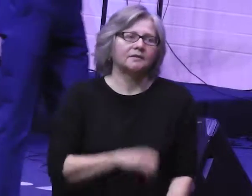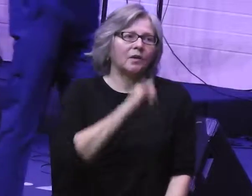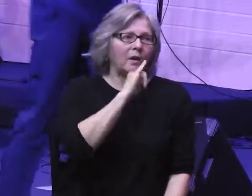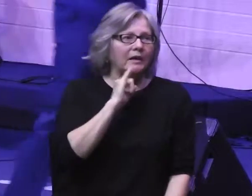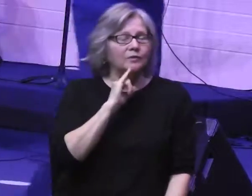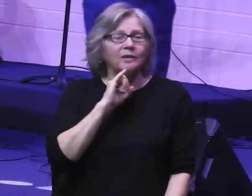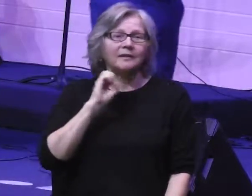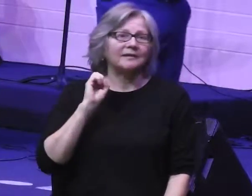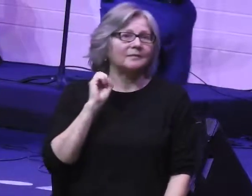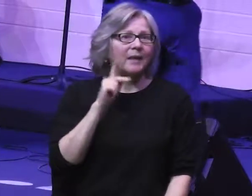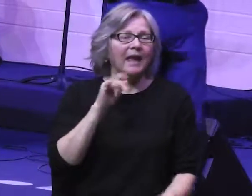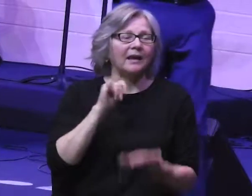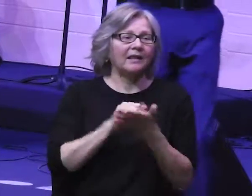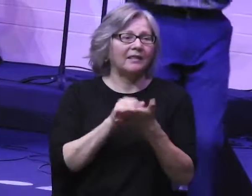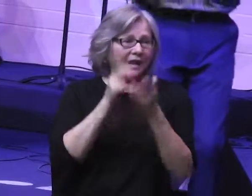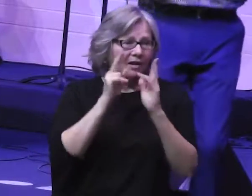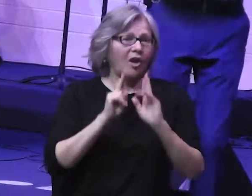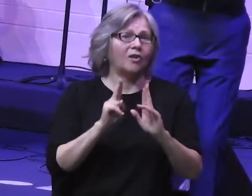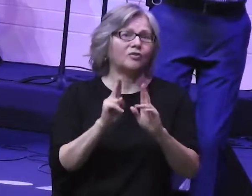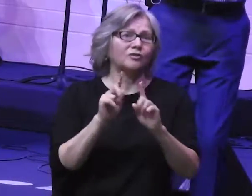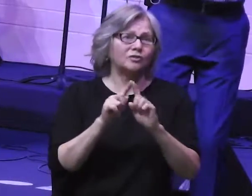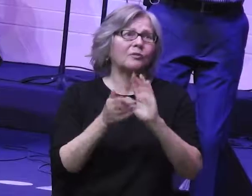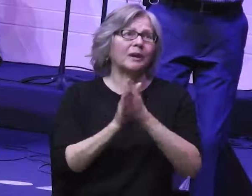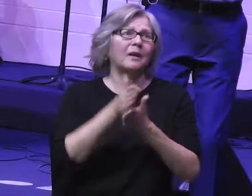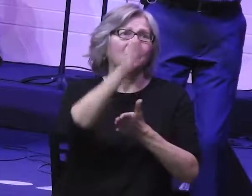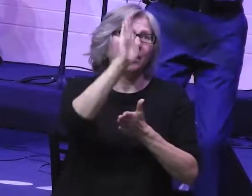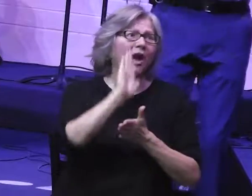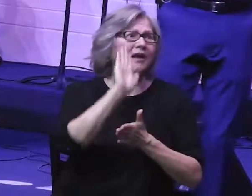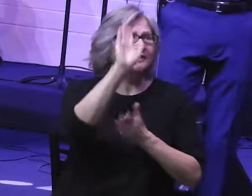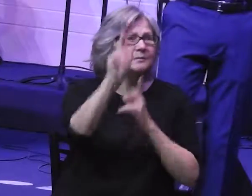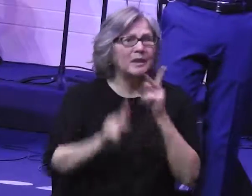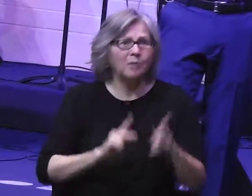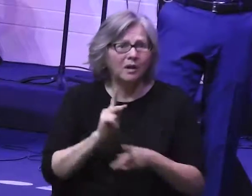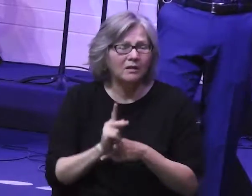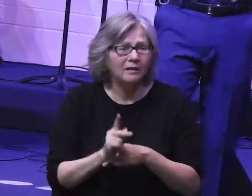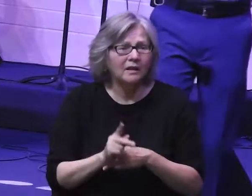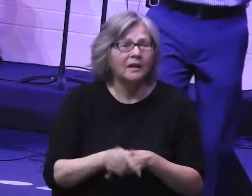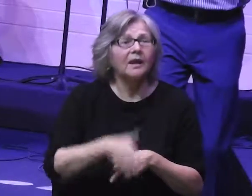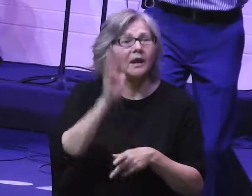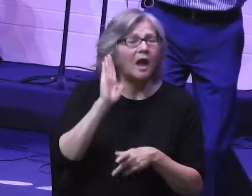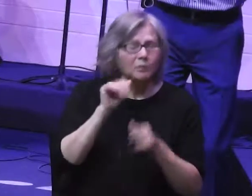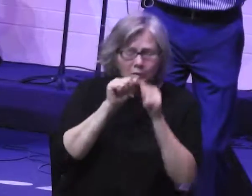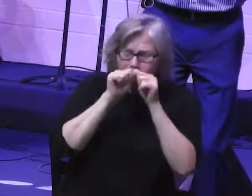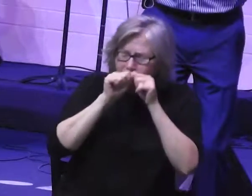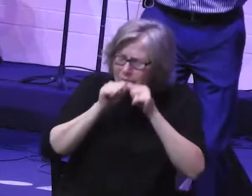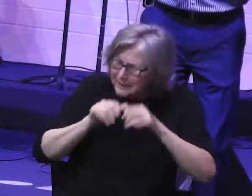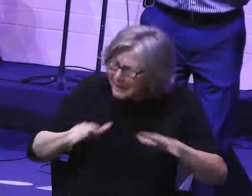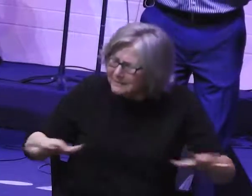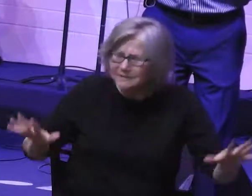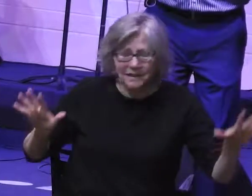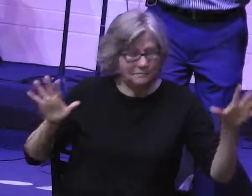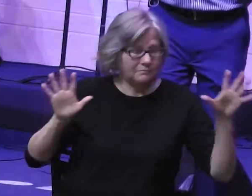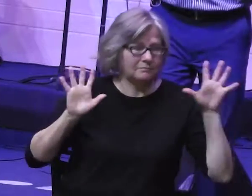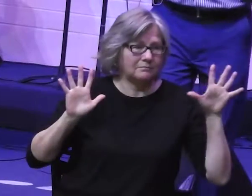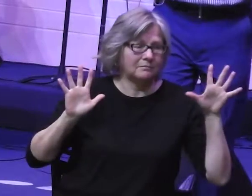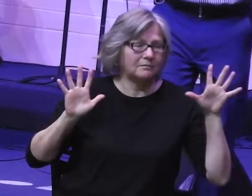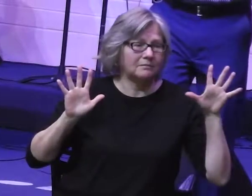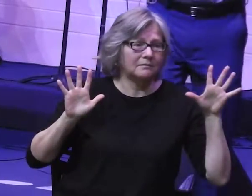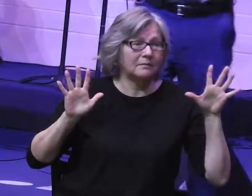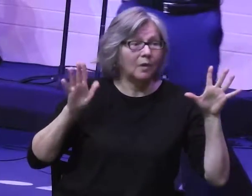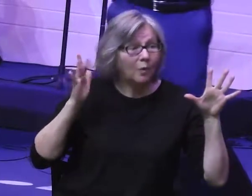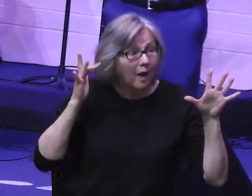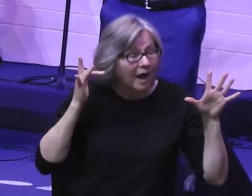regains this privilege to be God's missionary people. You see how it's going to work? God is going to bless them like crazy. Why?